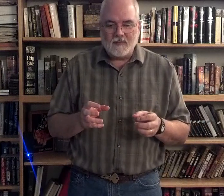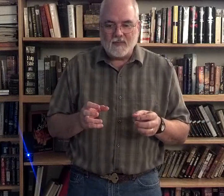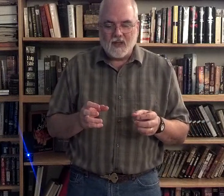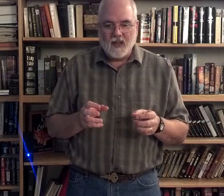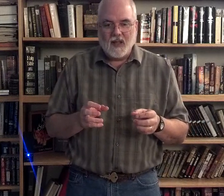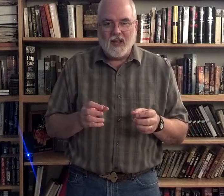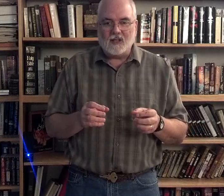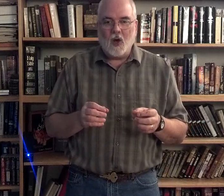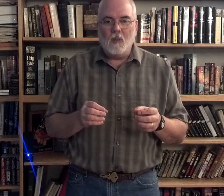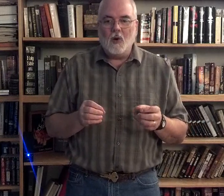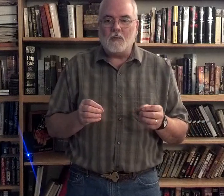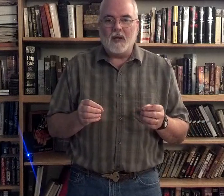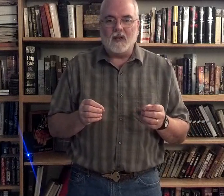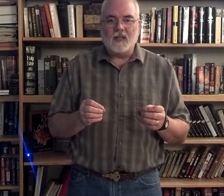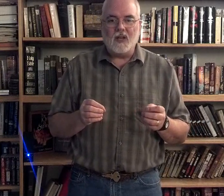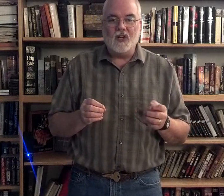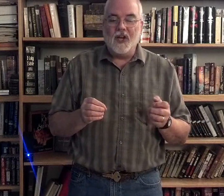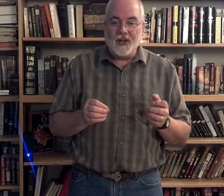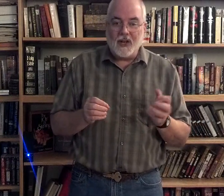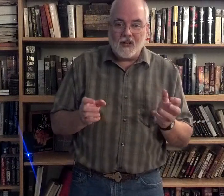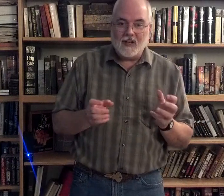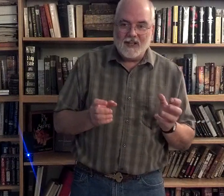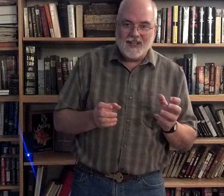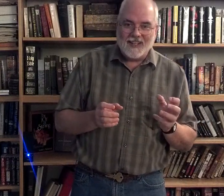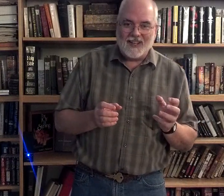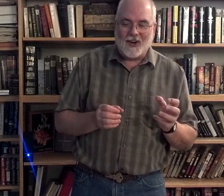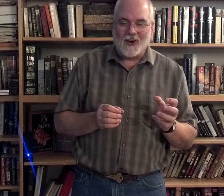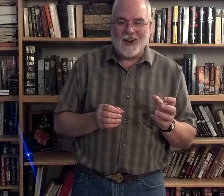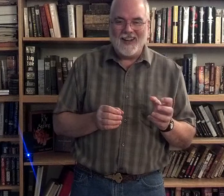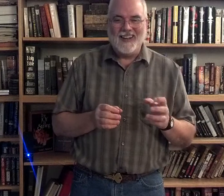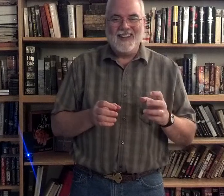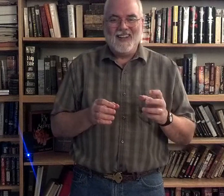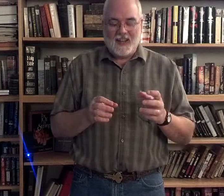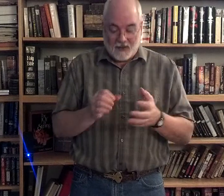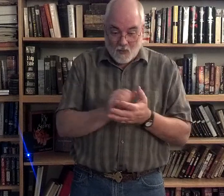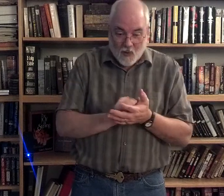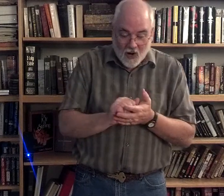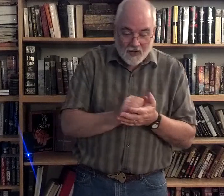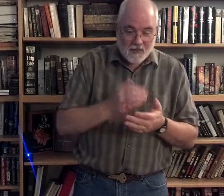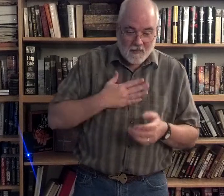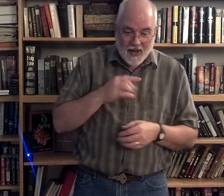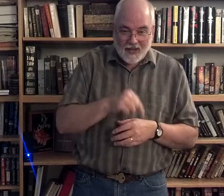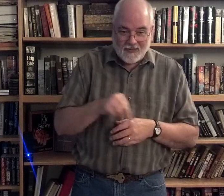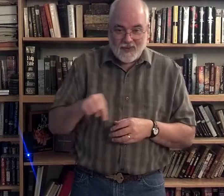it's almost better to say, You gonna? Alright? Wash my feet?